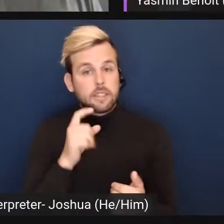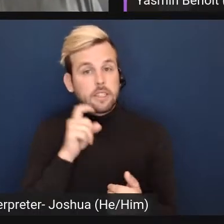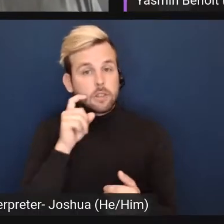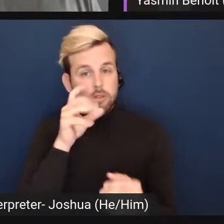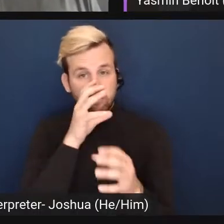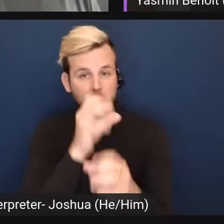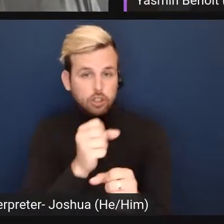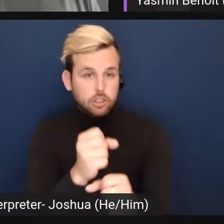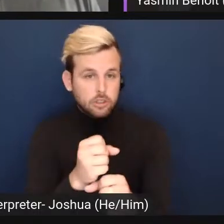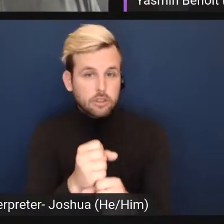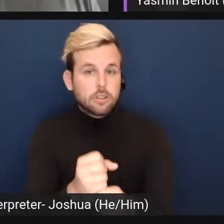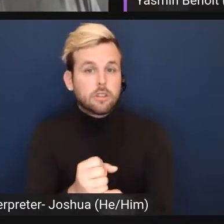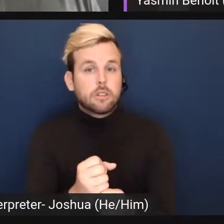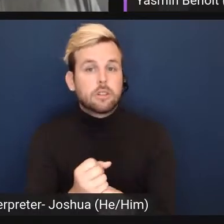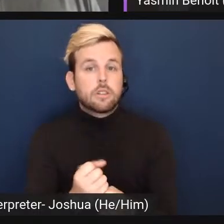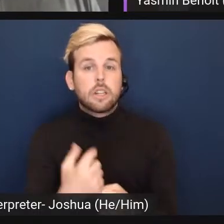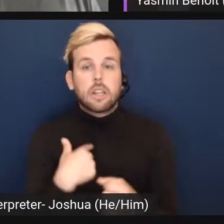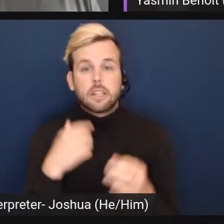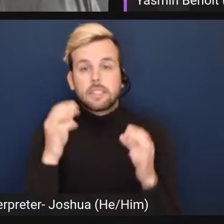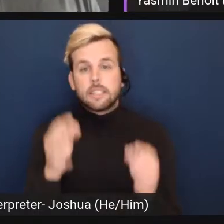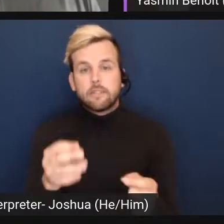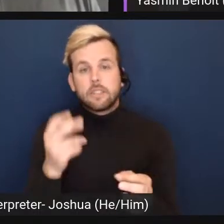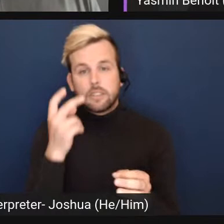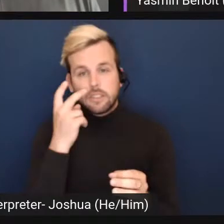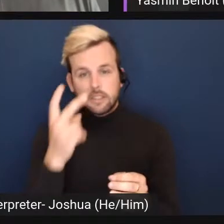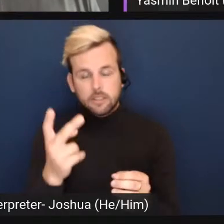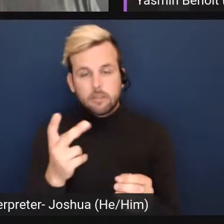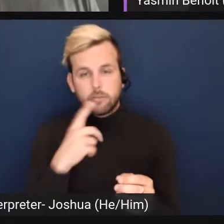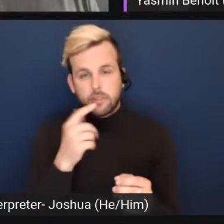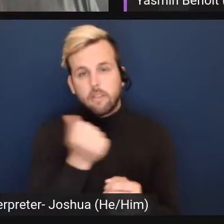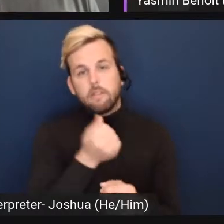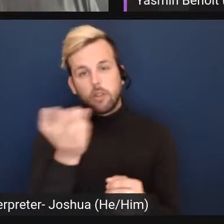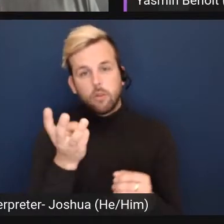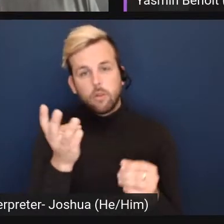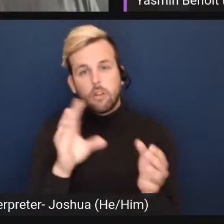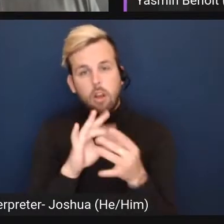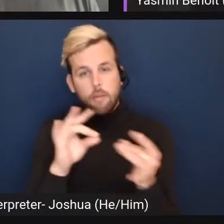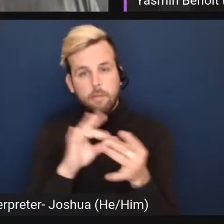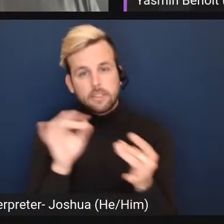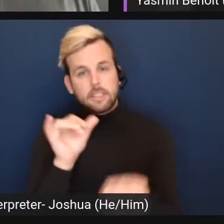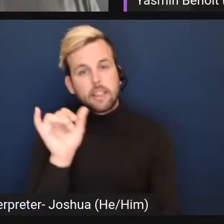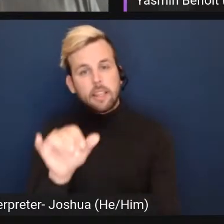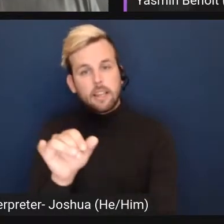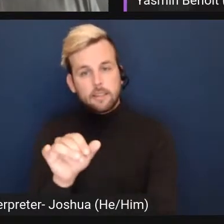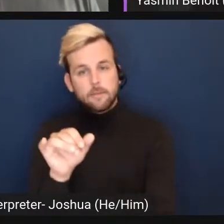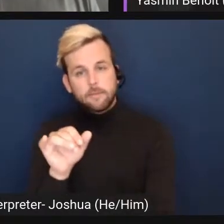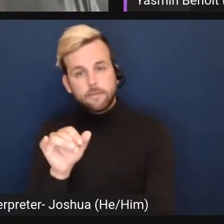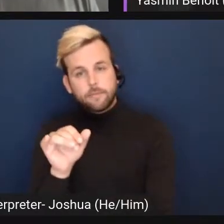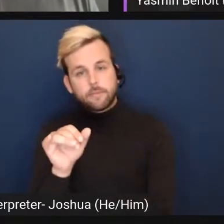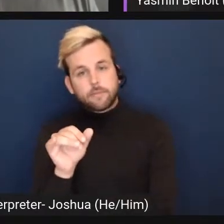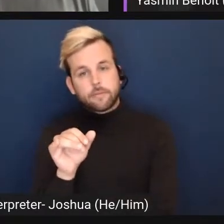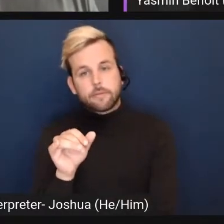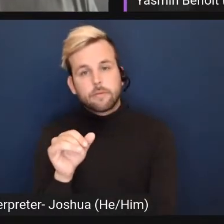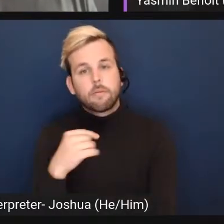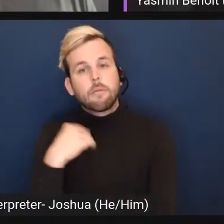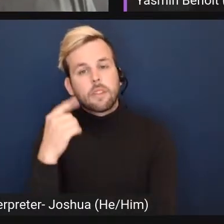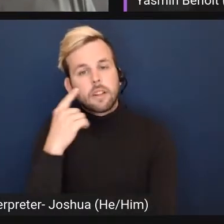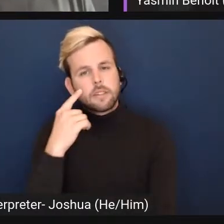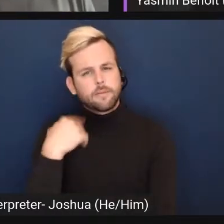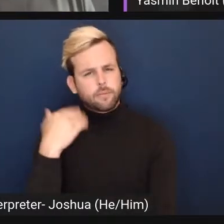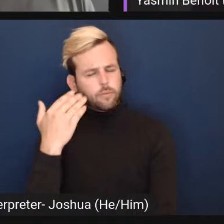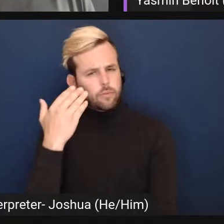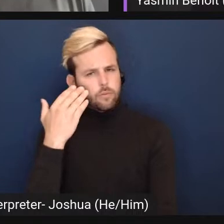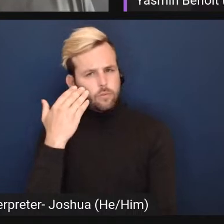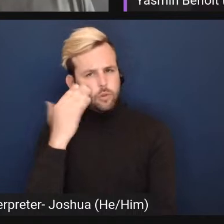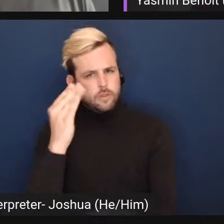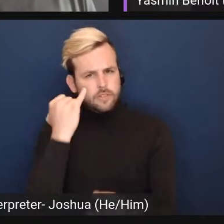so i definitely seen there's definitely been quite a few comments like that um i think i don't know whether that's an exact